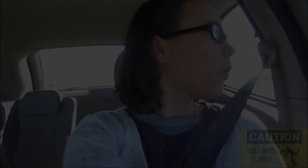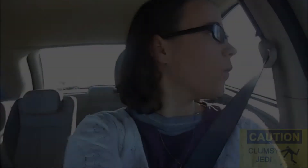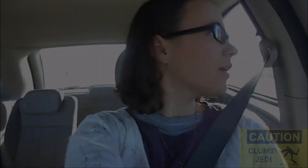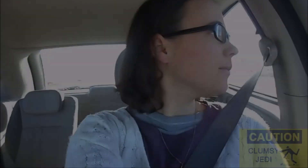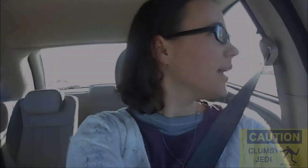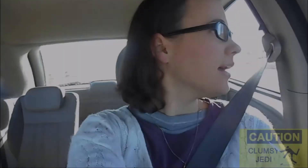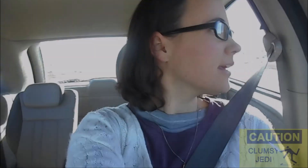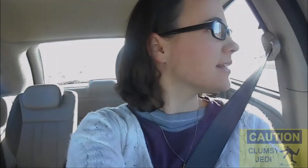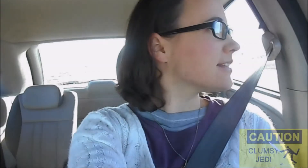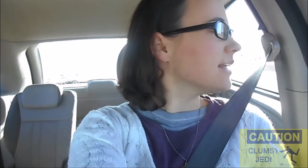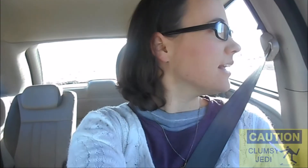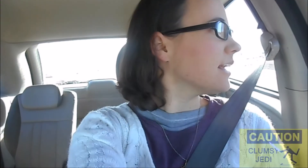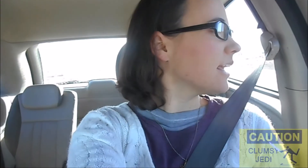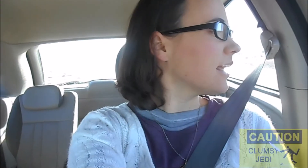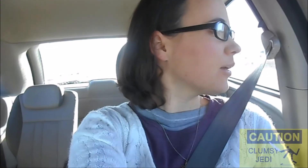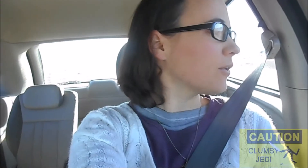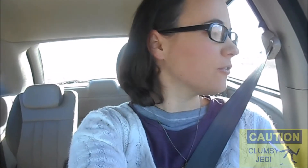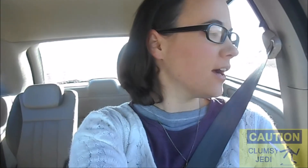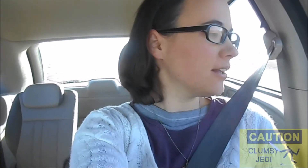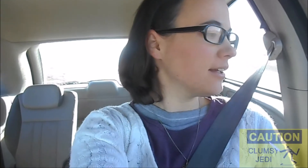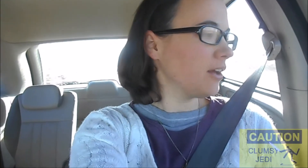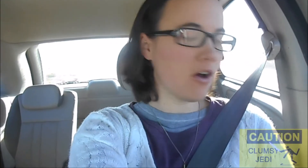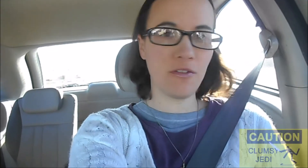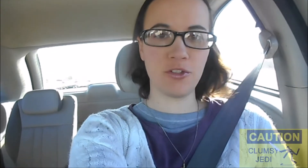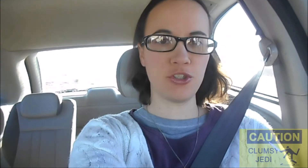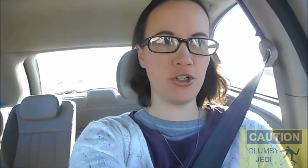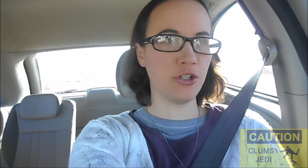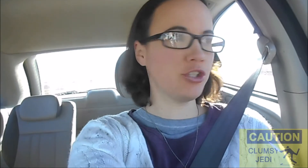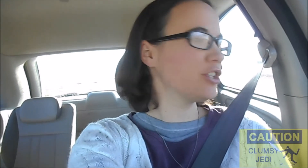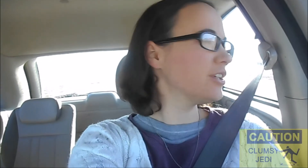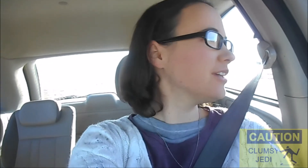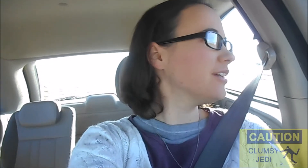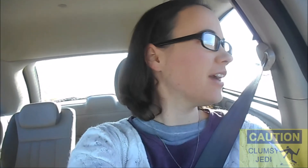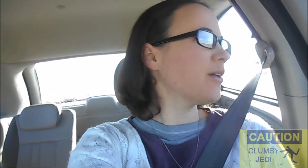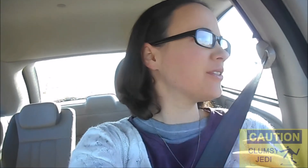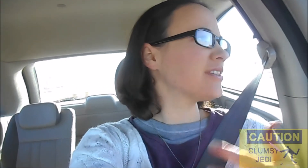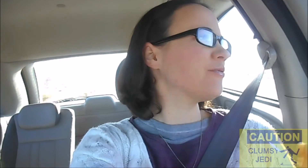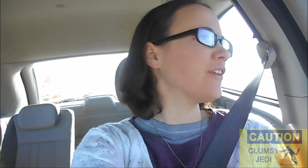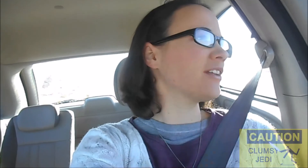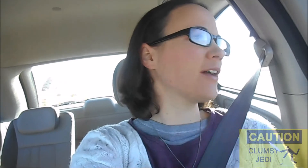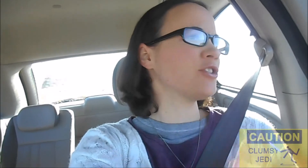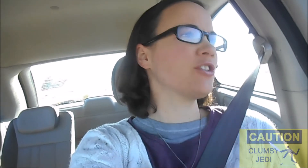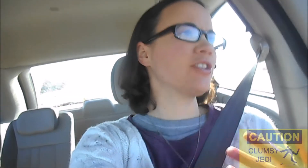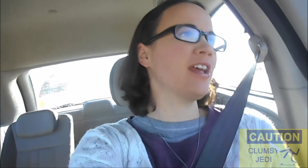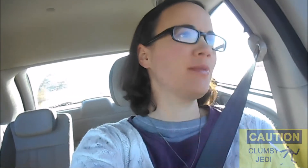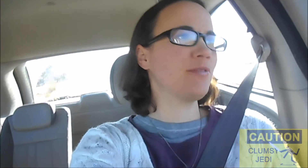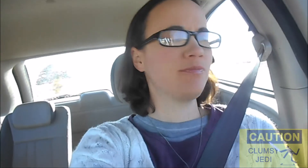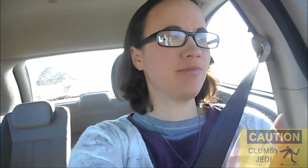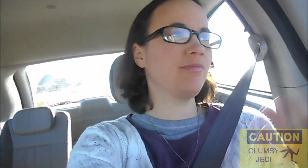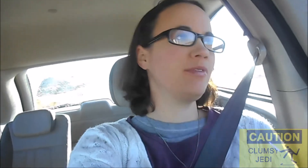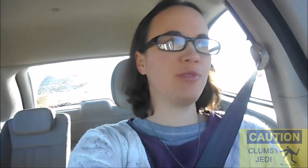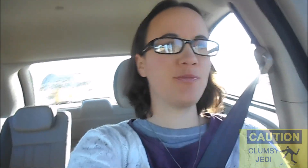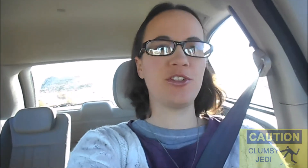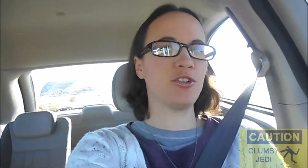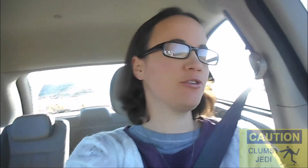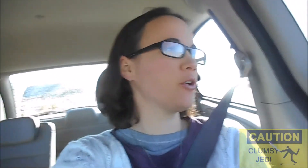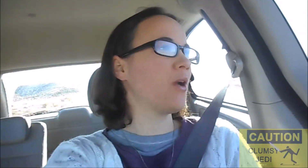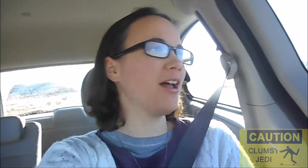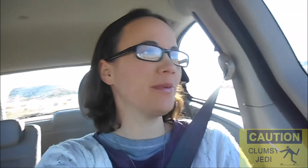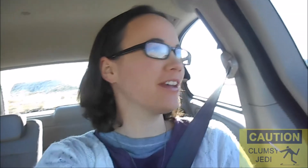Welcome back. It's Sunday again, and we're finally off to church. I wouldn't say finally off to church today, but we've missed church for a while because